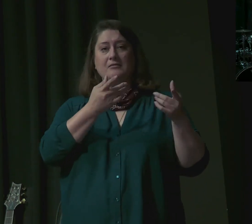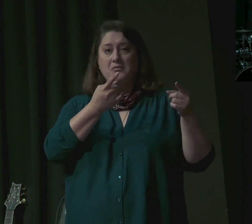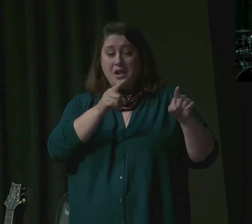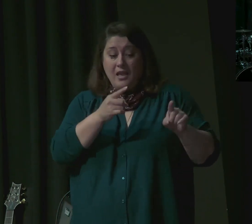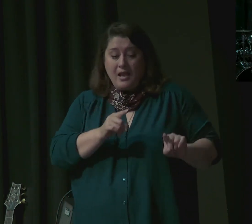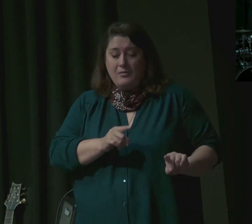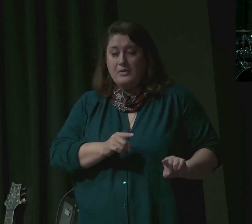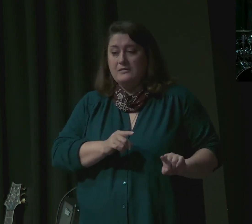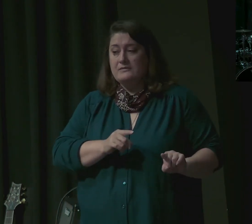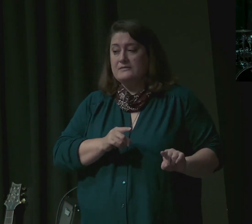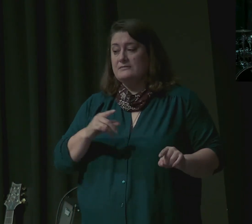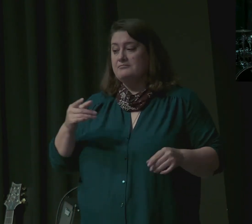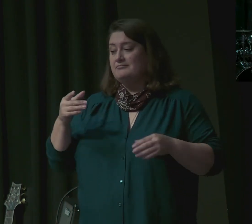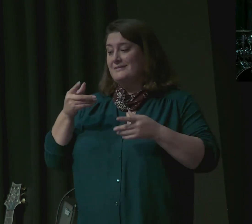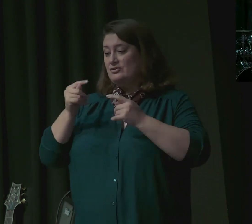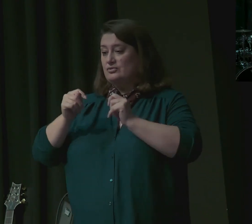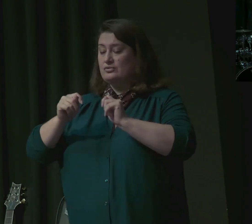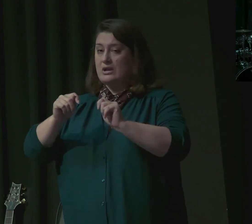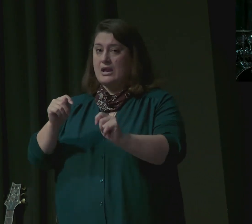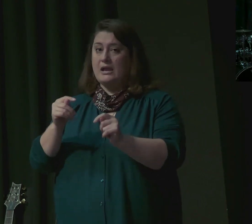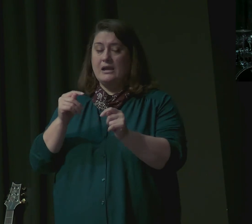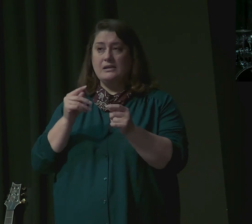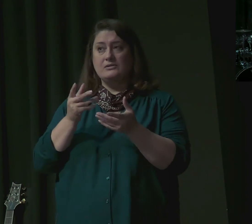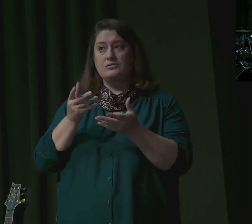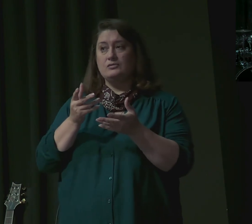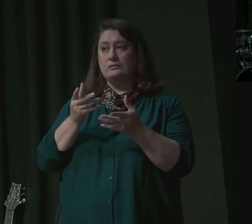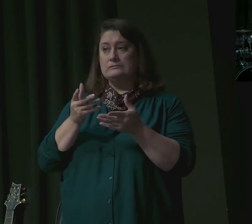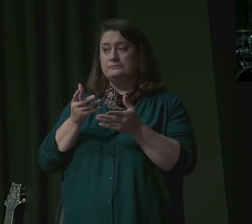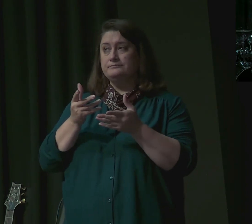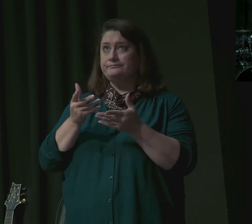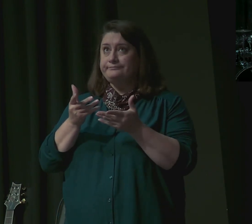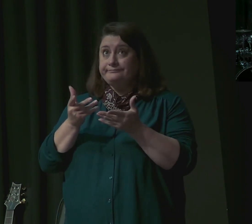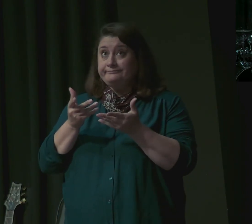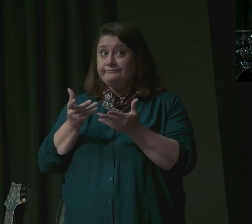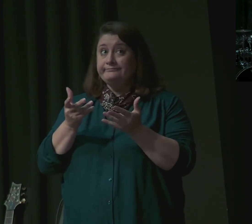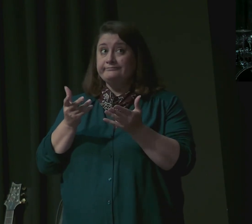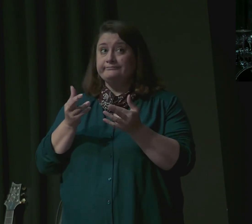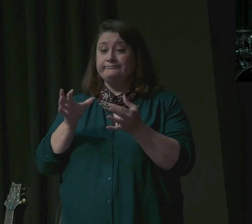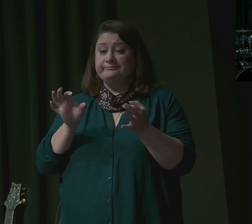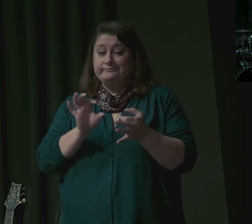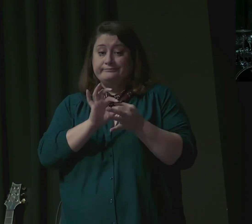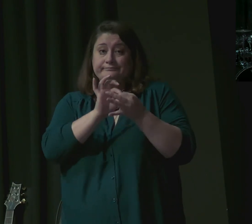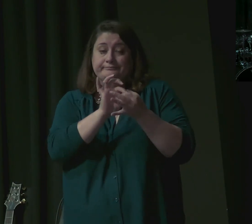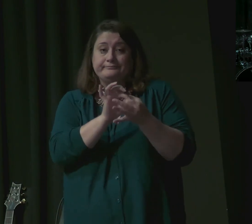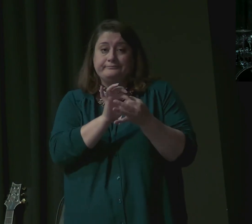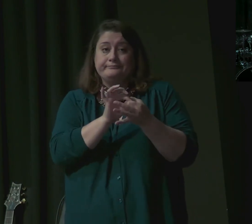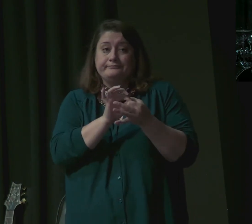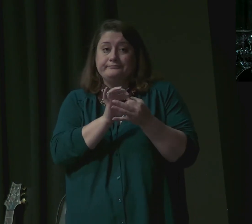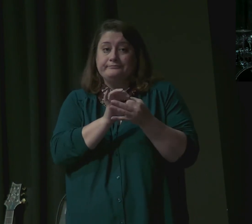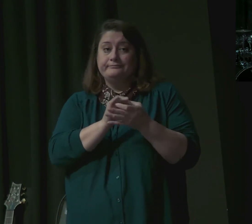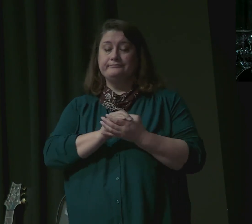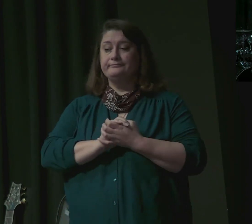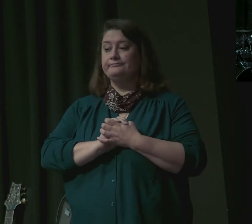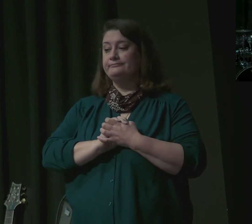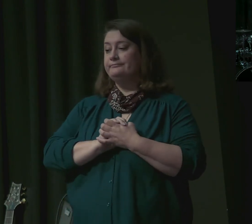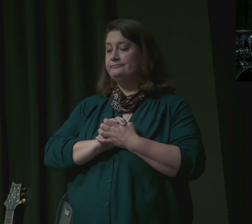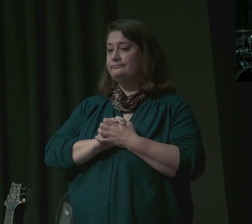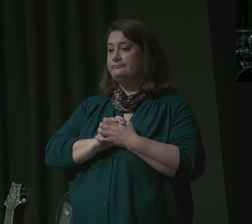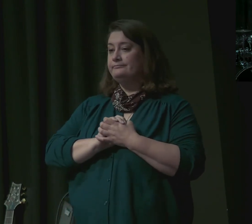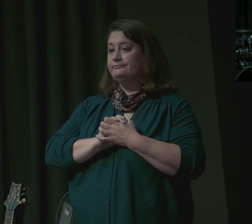amends. But the steward has his instructions. He knows